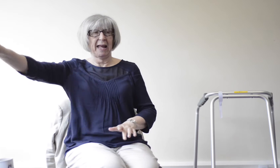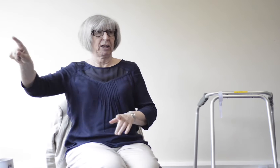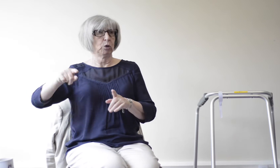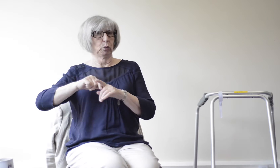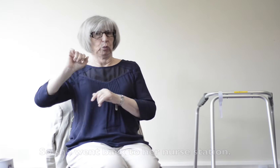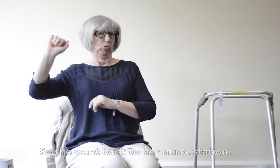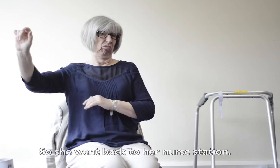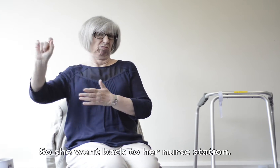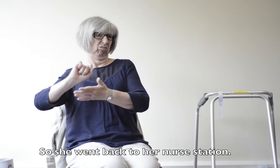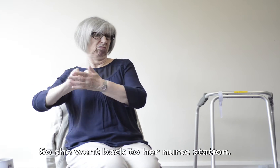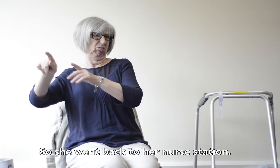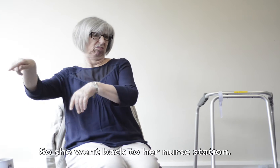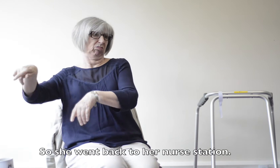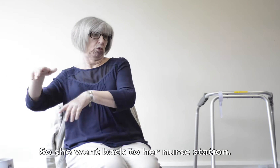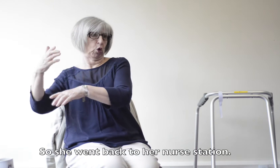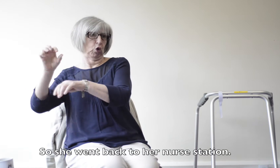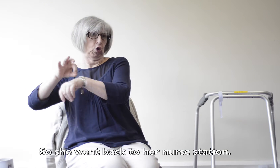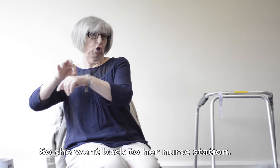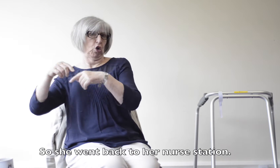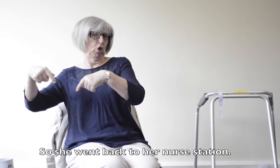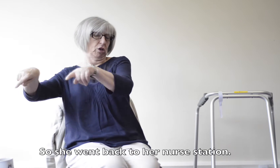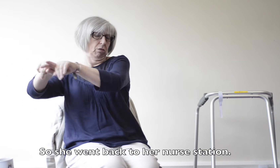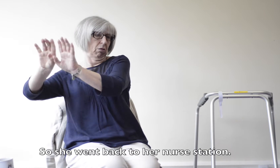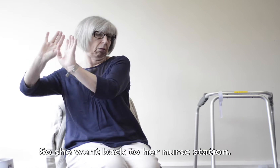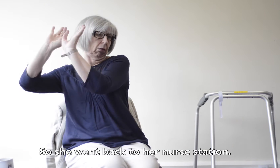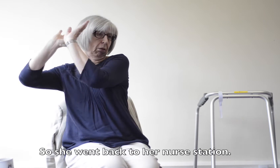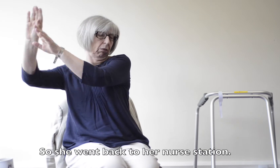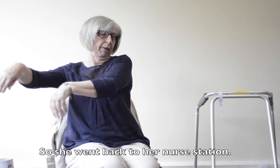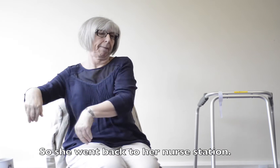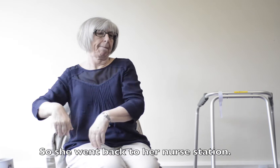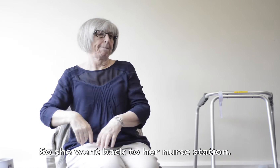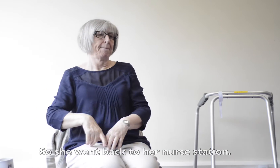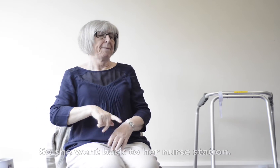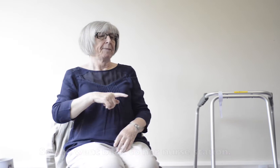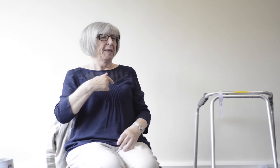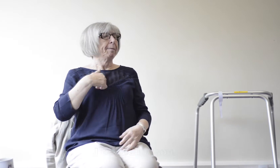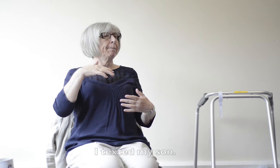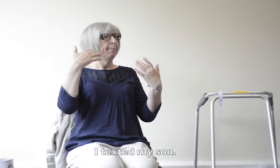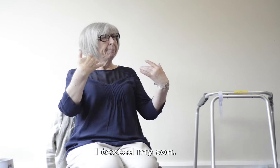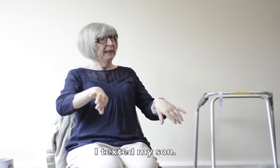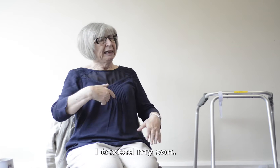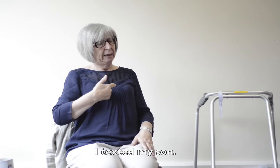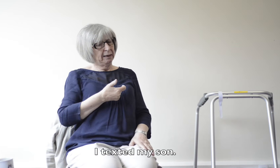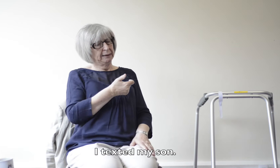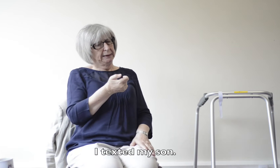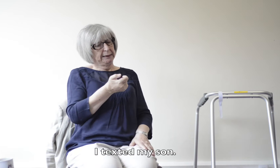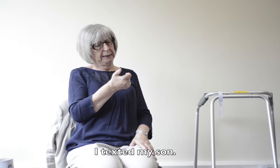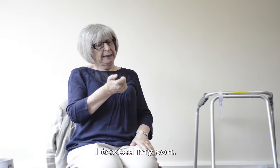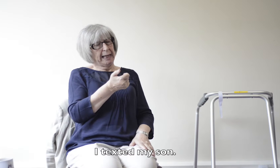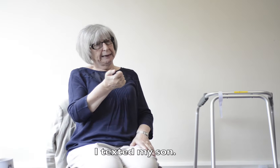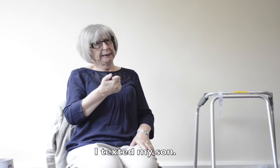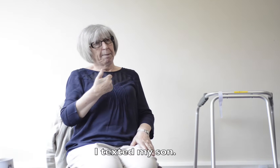And she must have gone back to her nurse's room or the staff room. I texted my son in the interim.